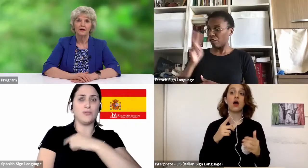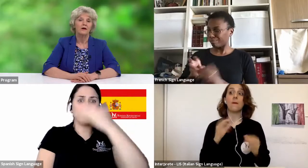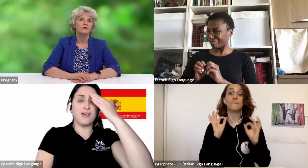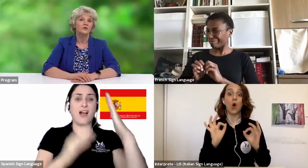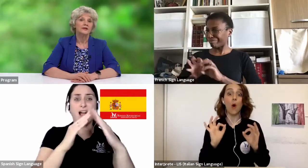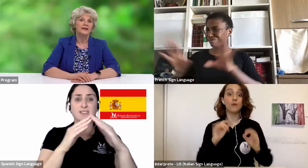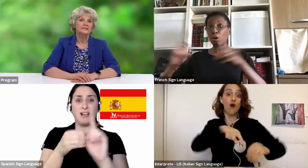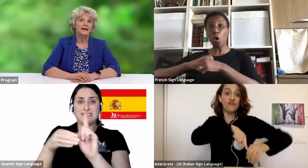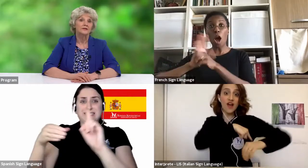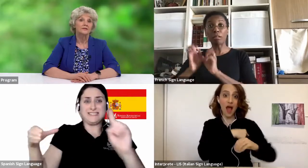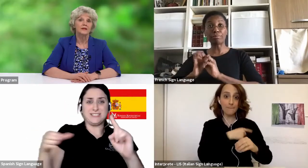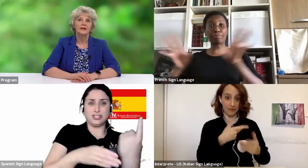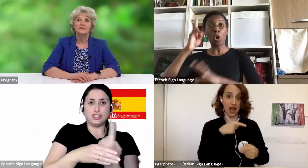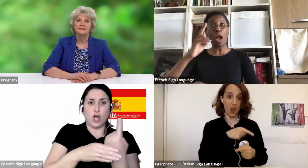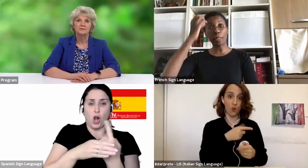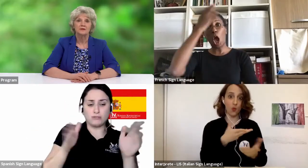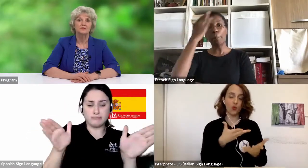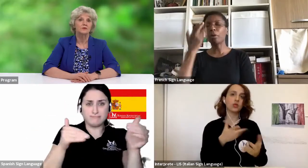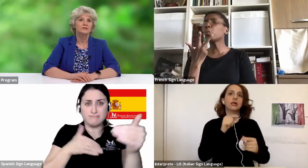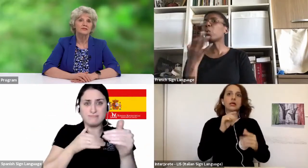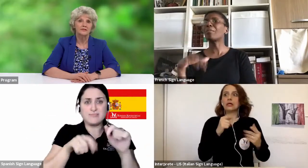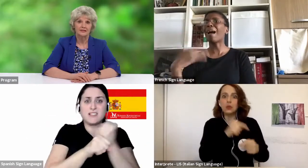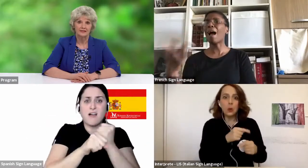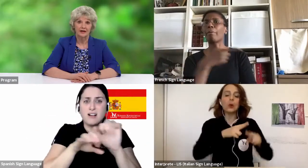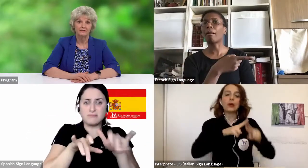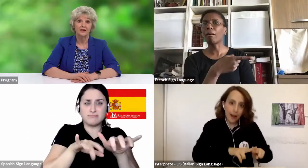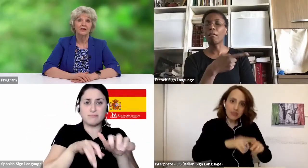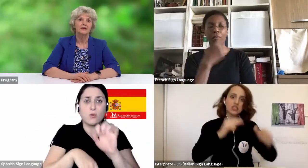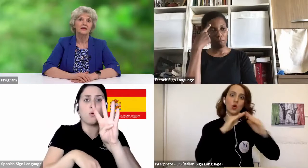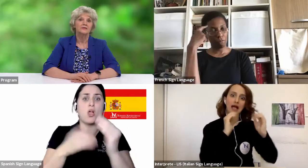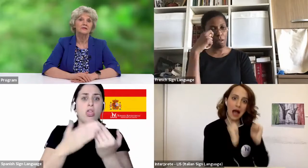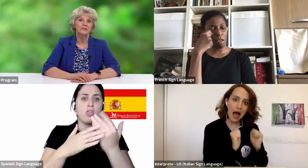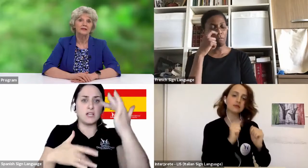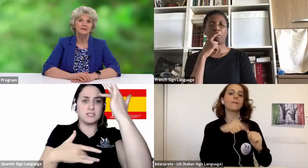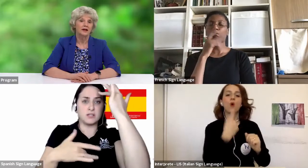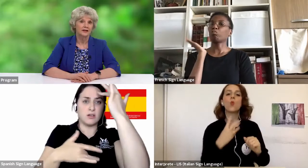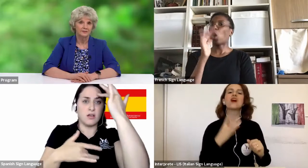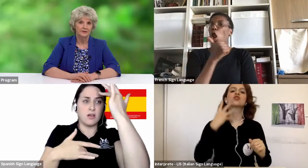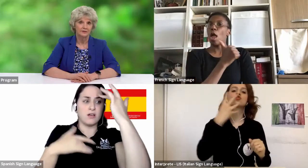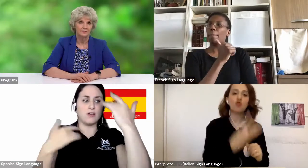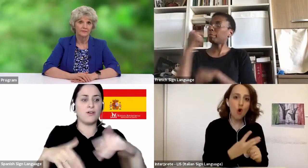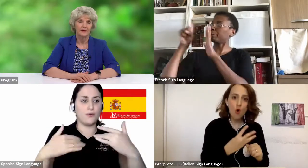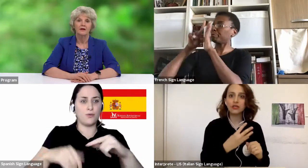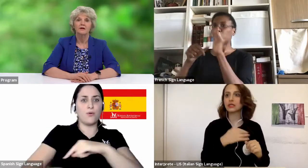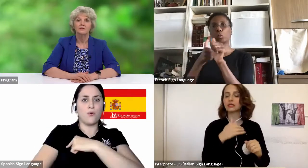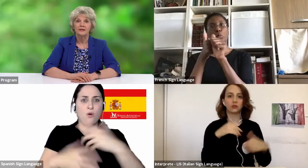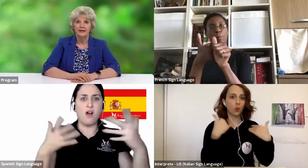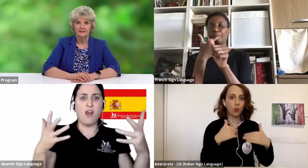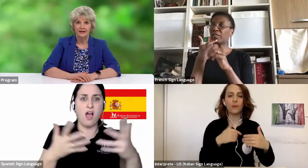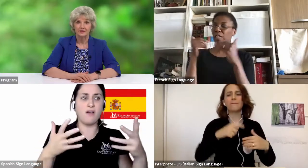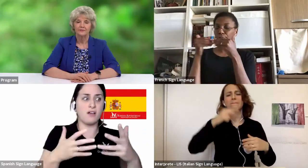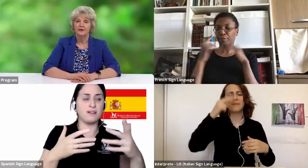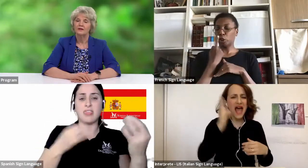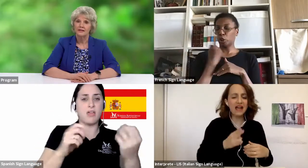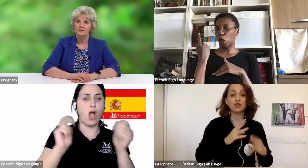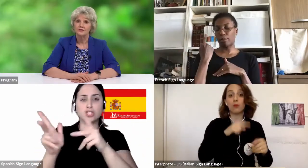Four days later, his symptoms were serious enough that he was admitted to the hospital. Three days